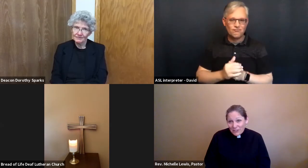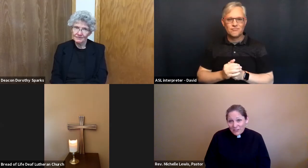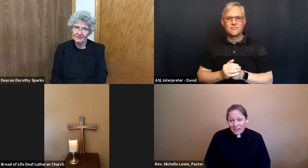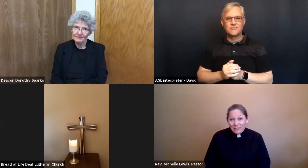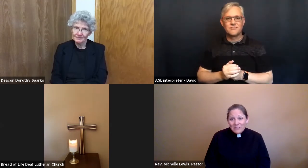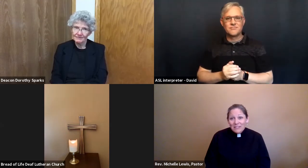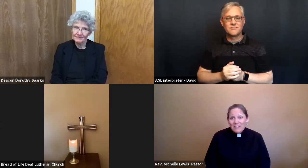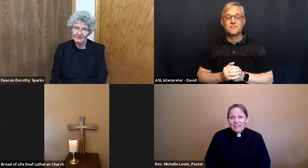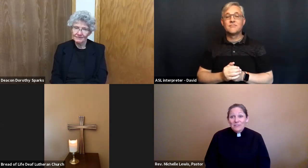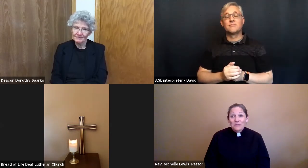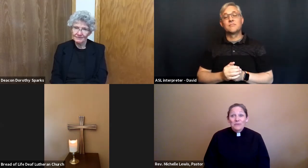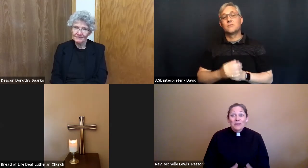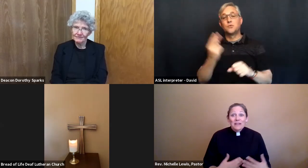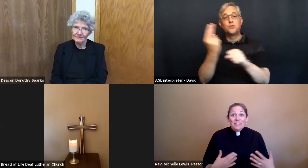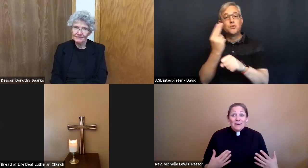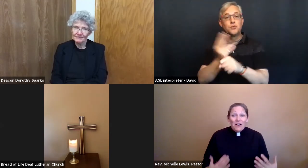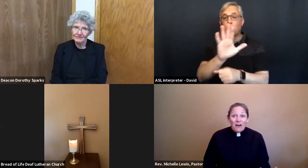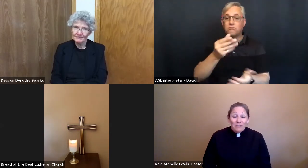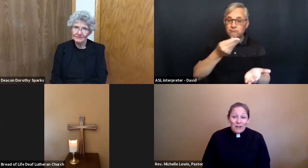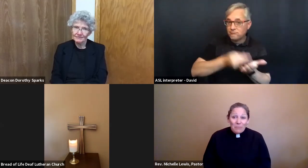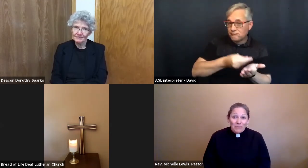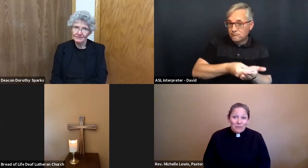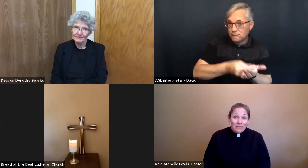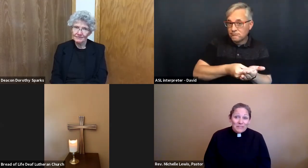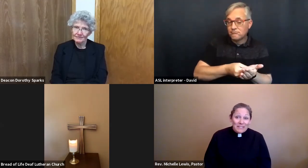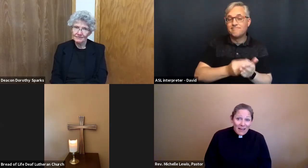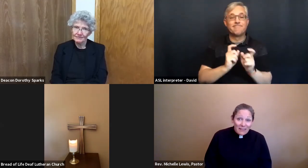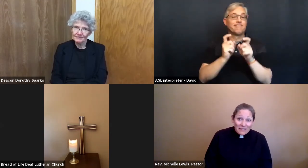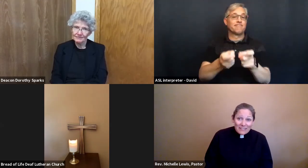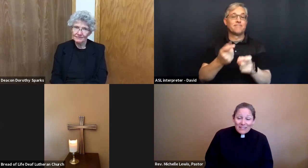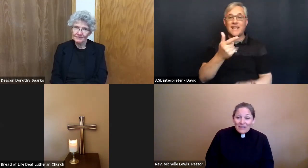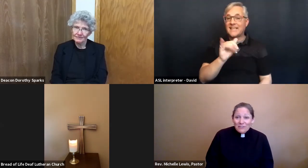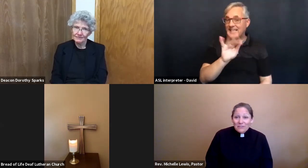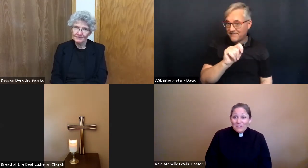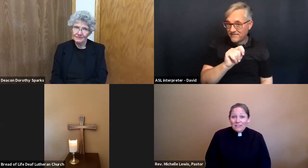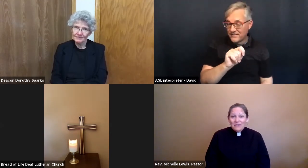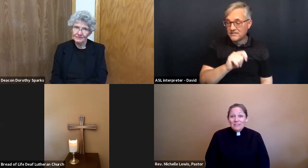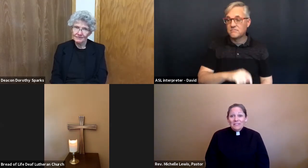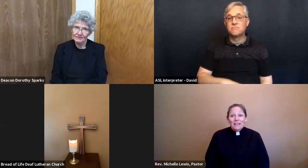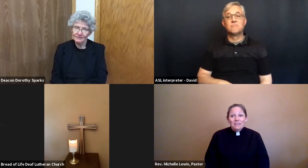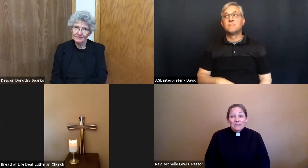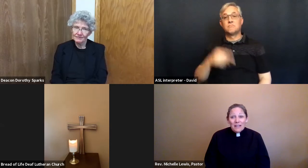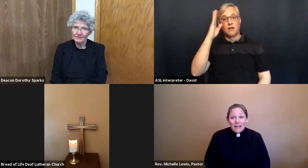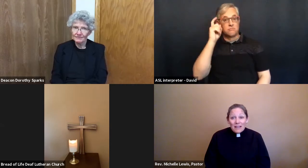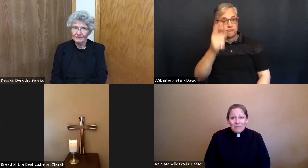gifts to offer up your talents and your skills and your time